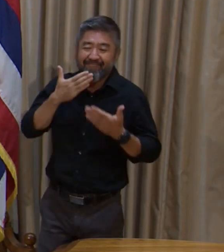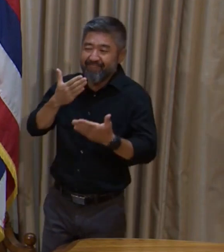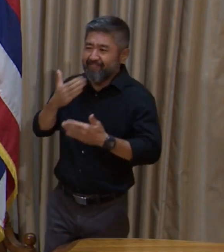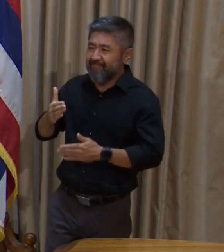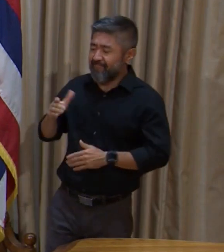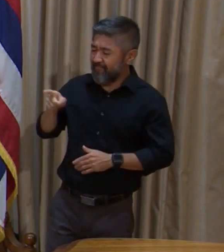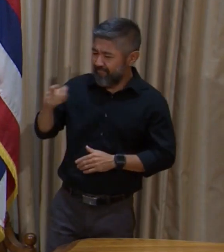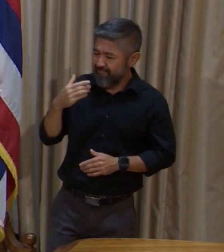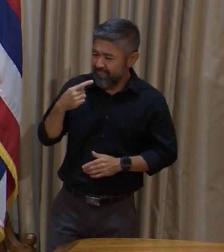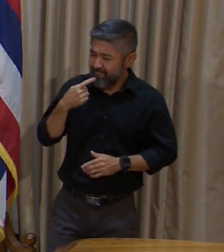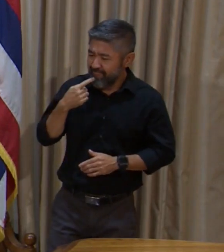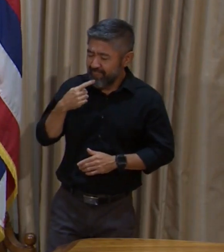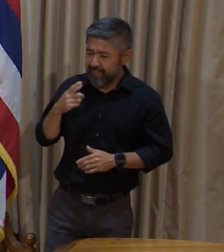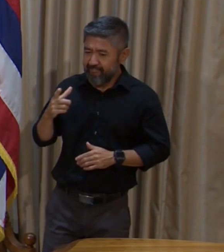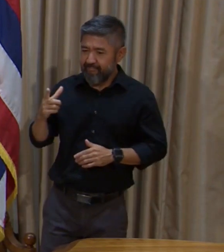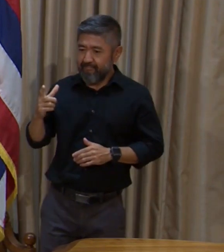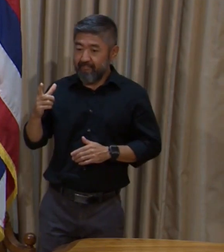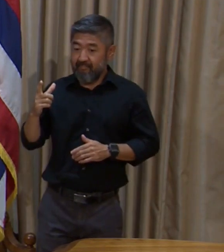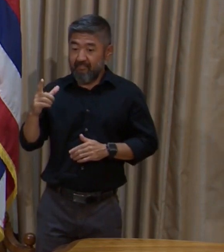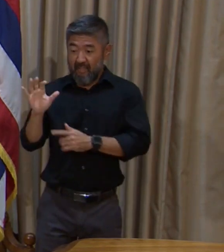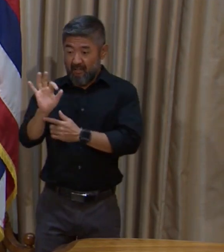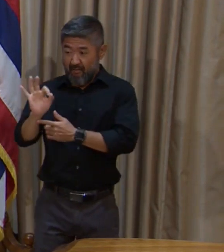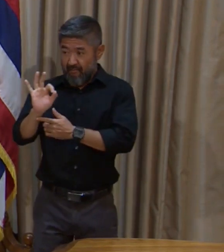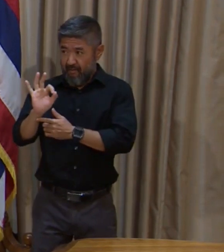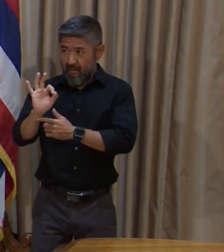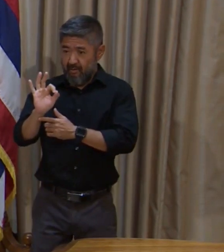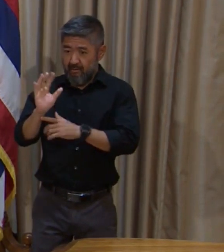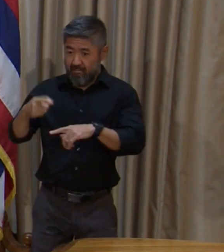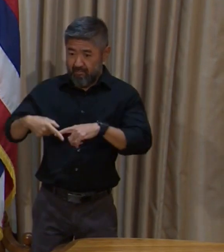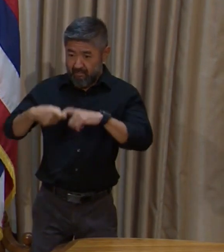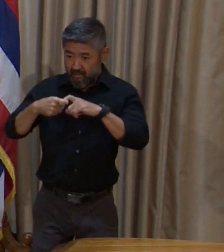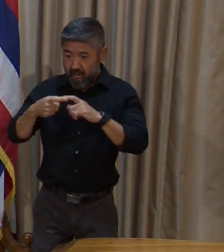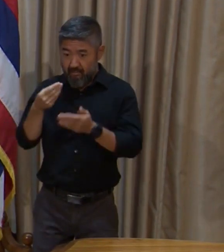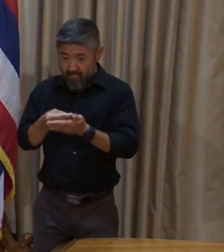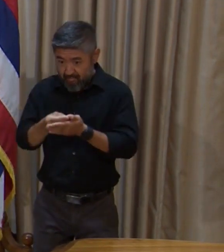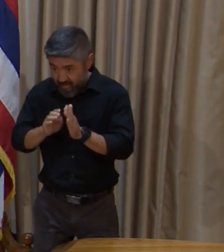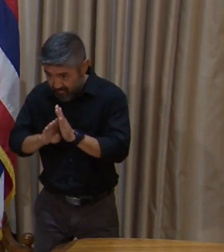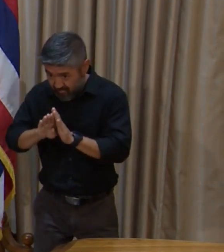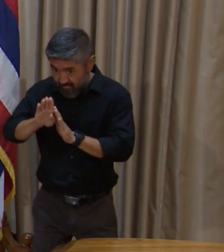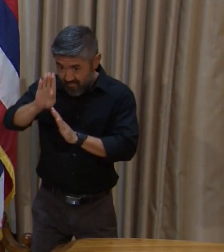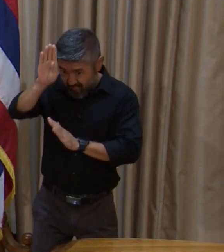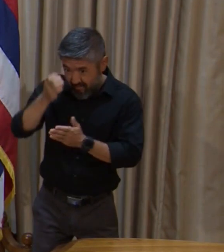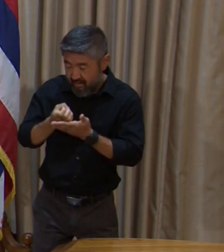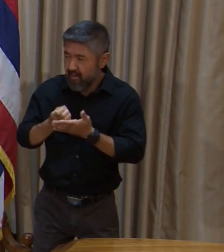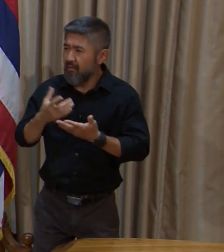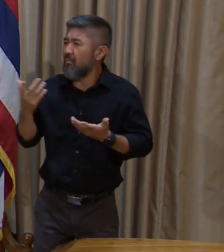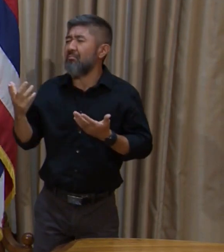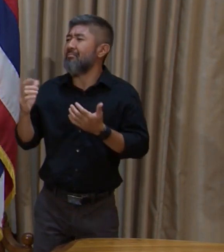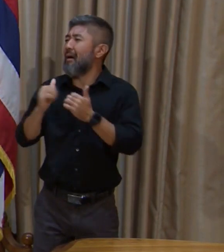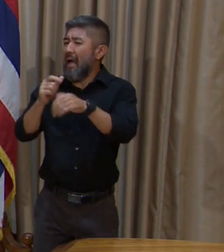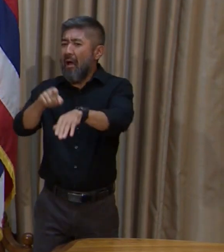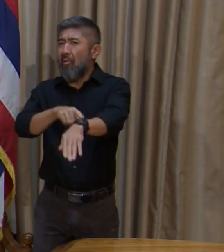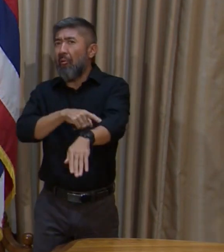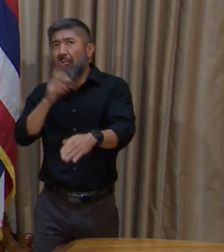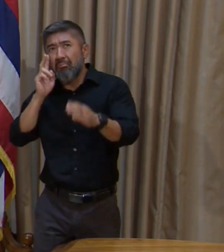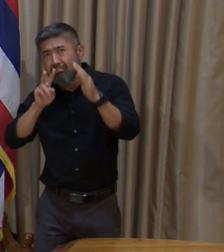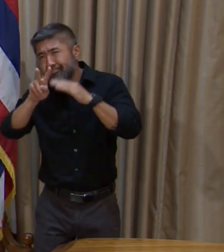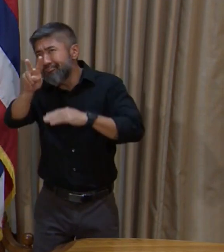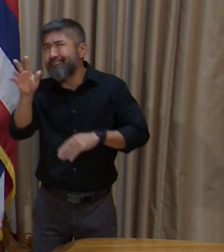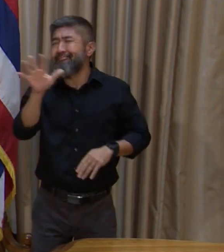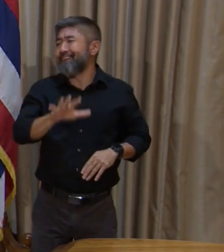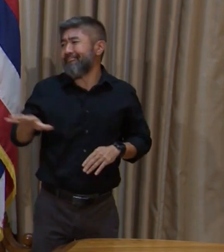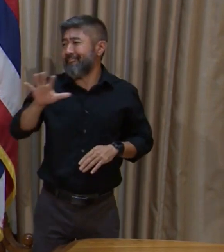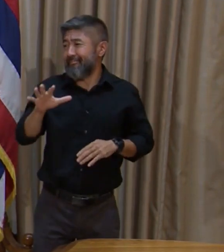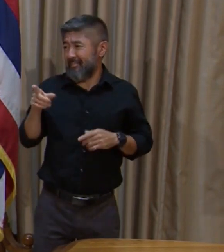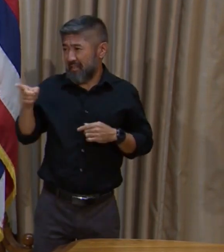that the furloughs would stop when it was possible for them to stop, but do you have any idea of how long that would be? Have you guys had